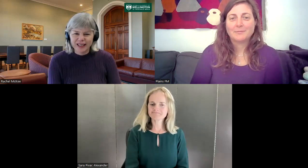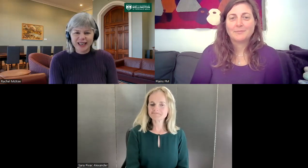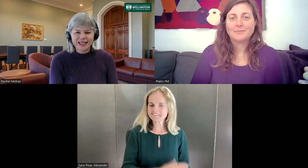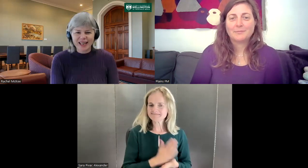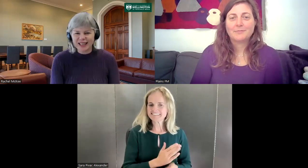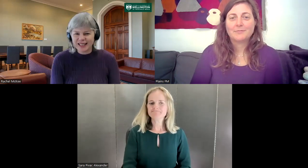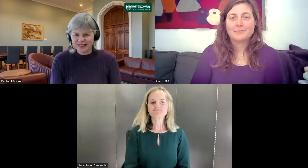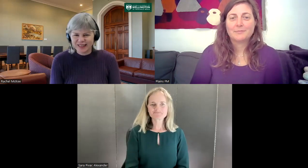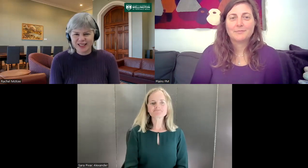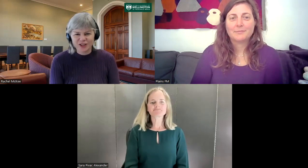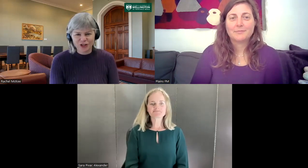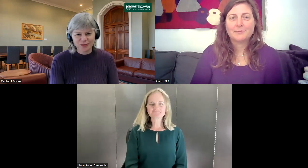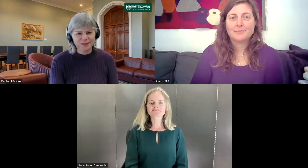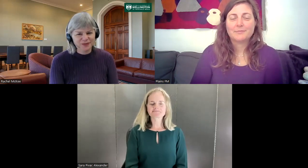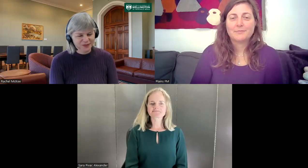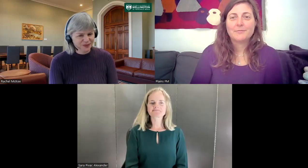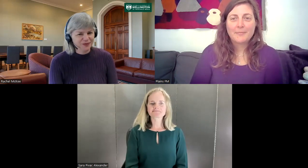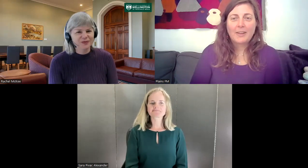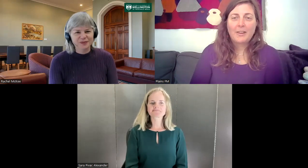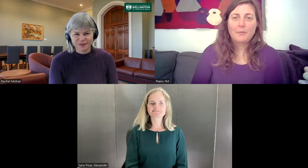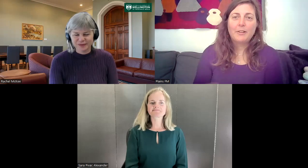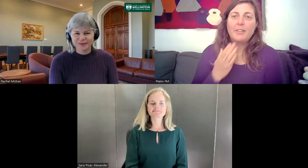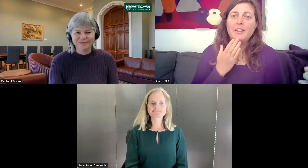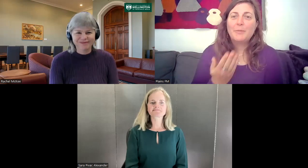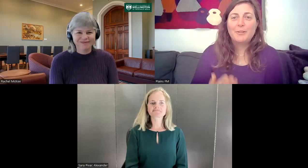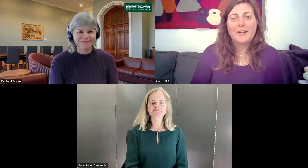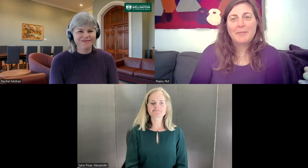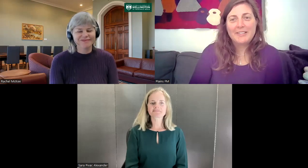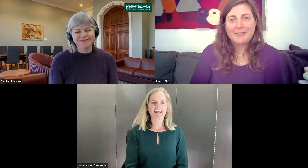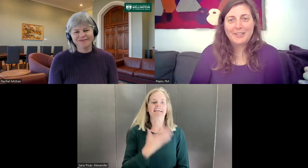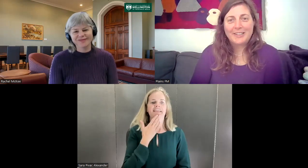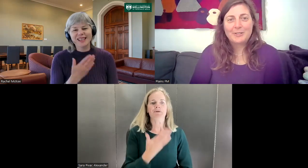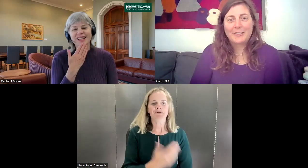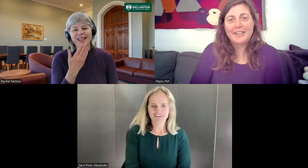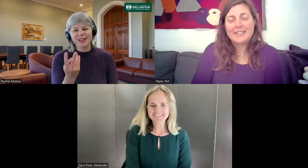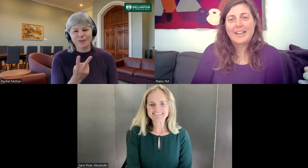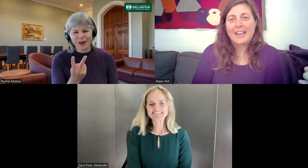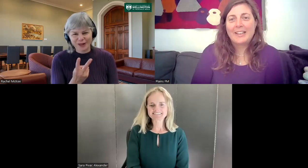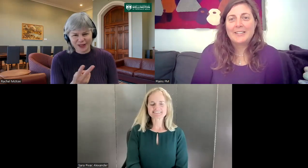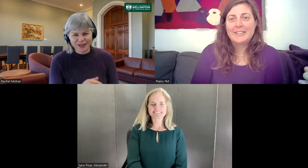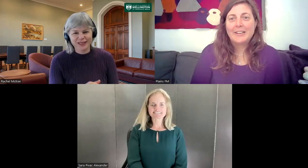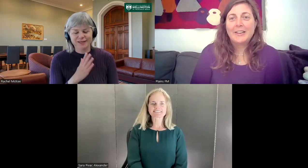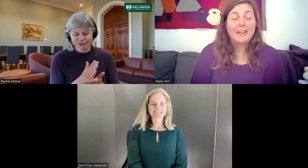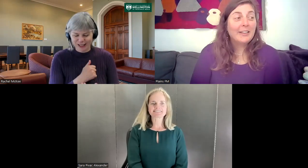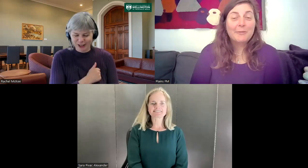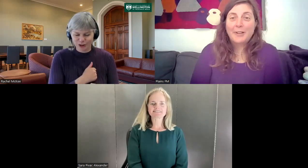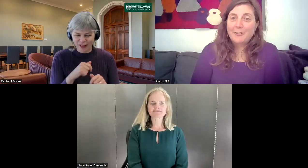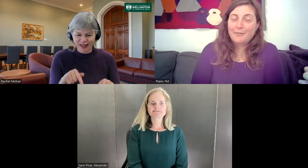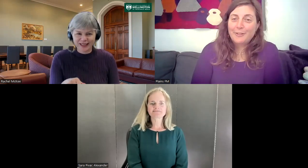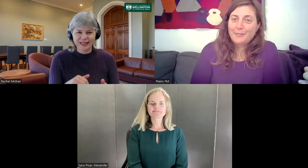Exactly. That's true. Well, thank you both very much. I've really enjoyed this. And yeah, we'll have for the